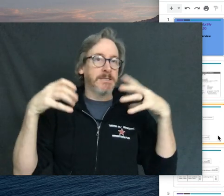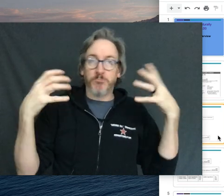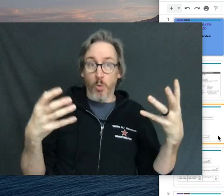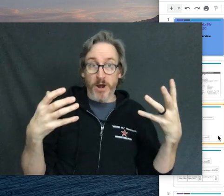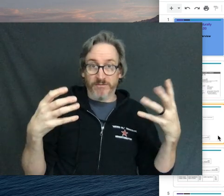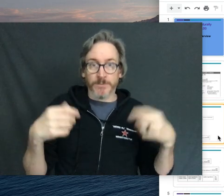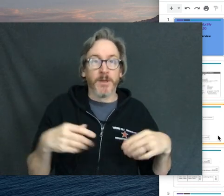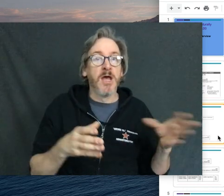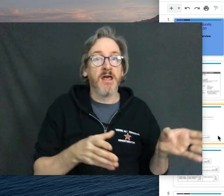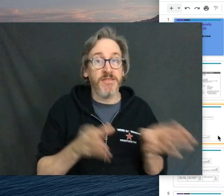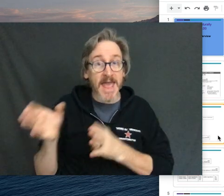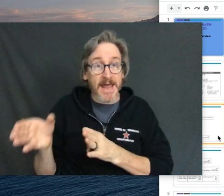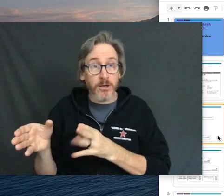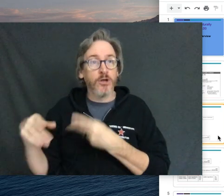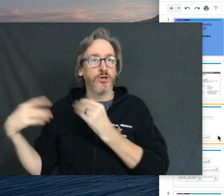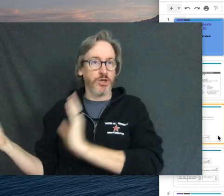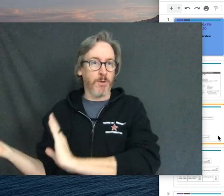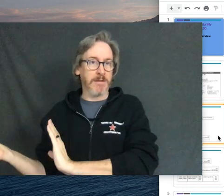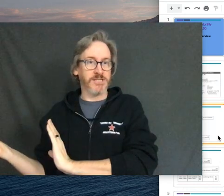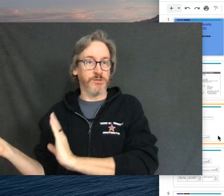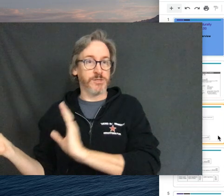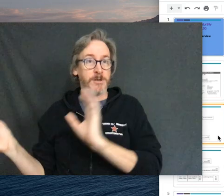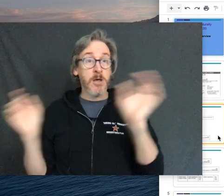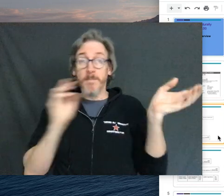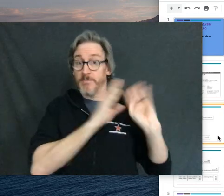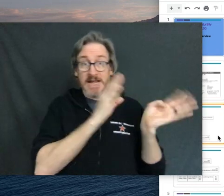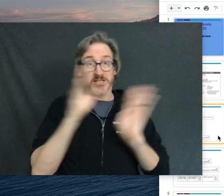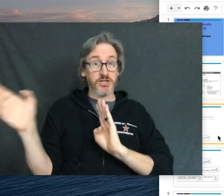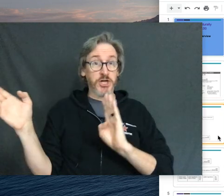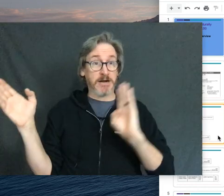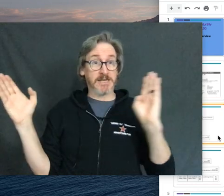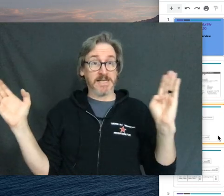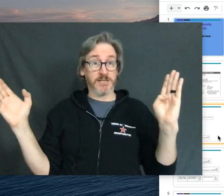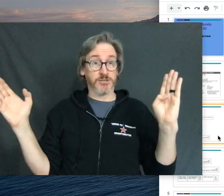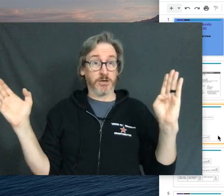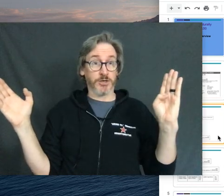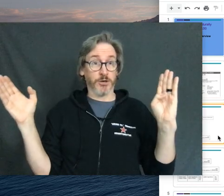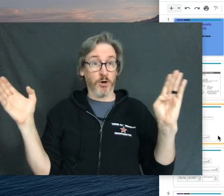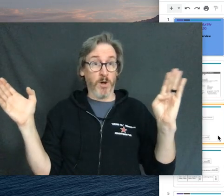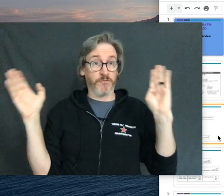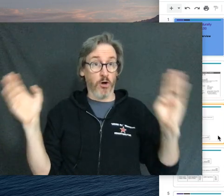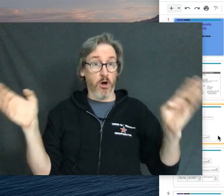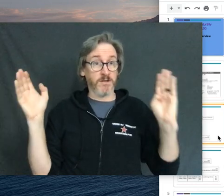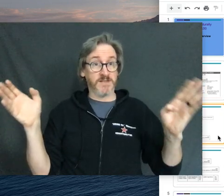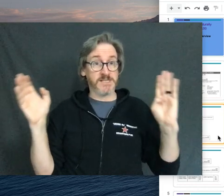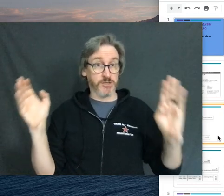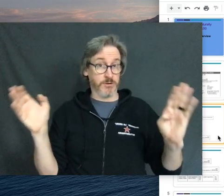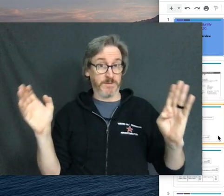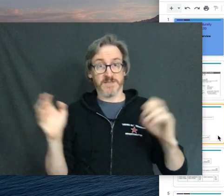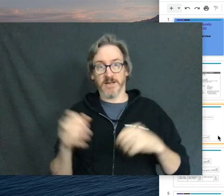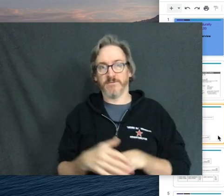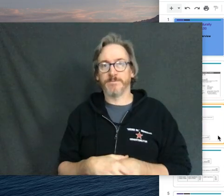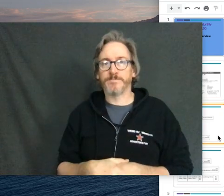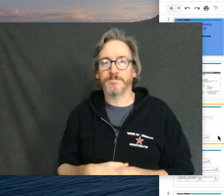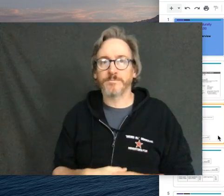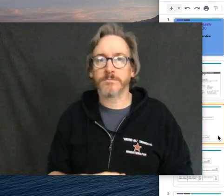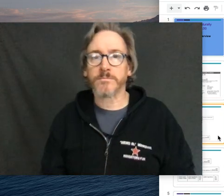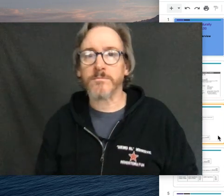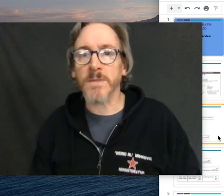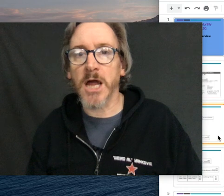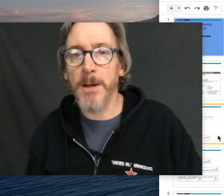on it? Whatever. Then show how it's used. That's the generic sentence structure you're going to want for all of this descriptive stuff.